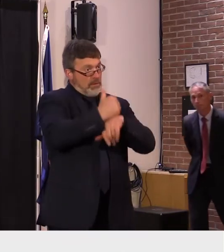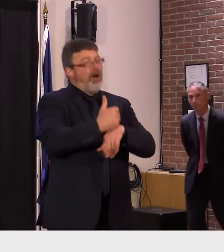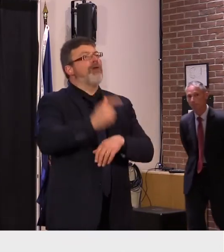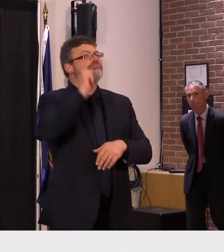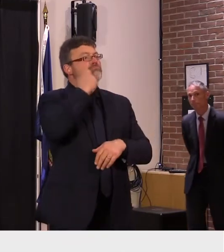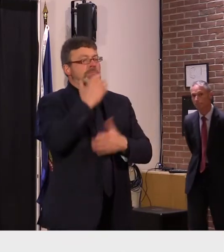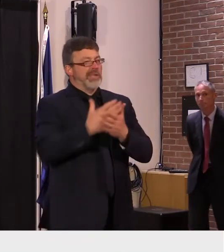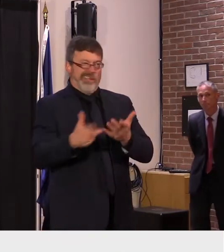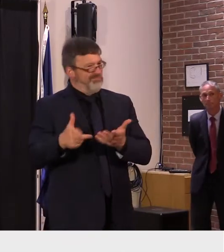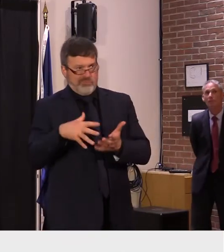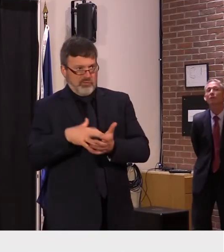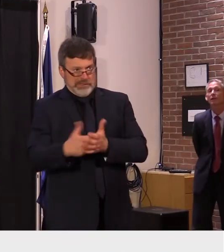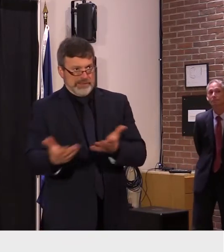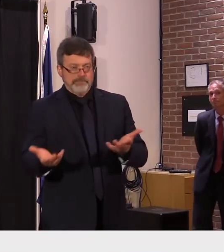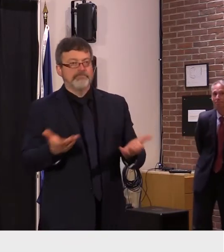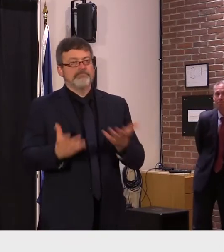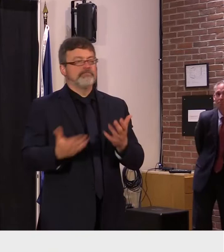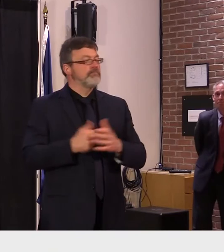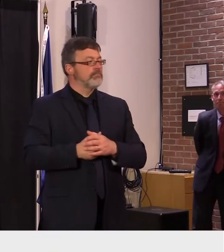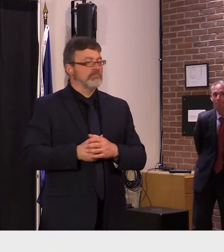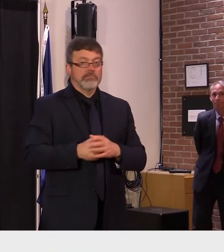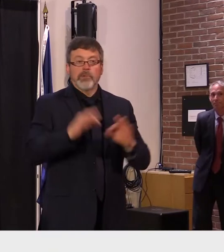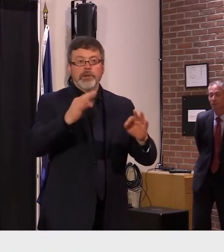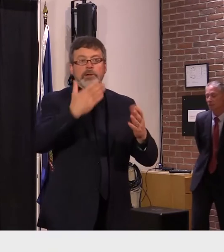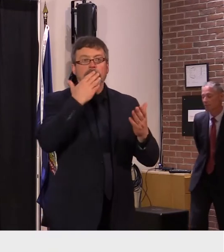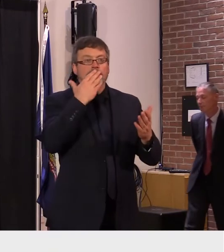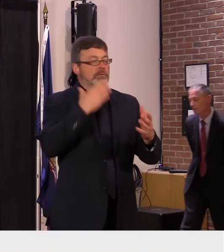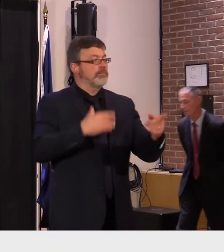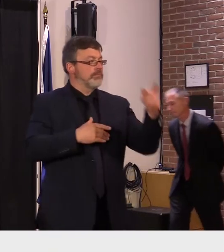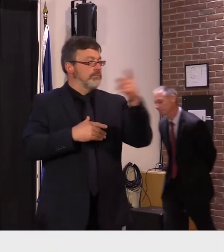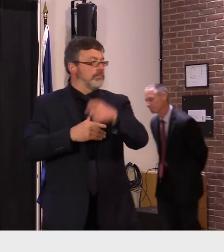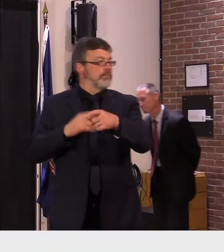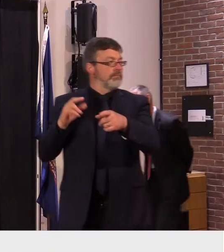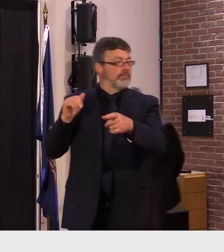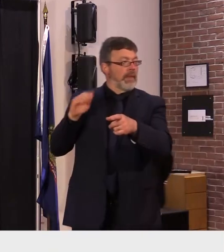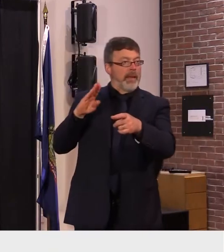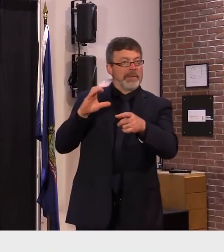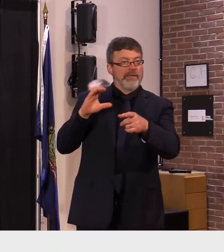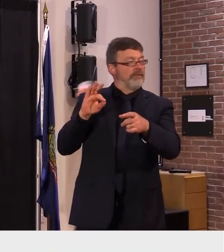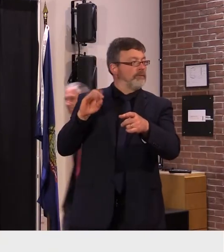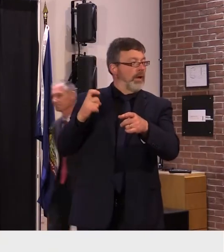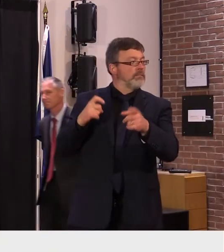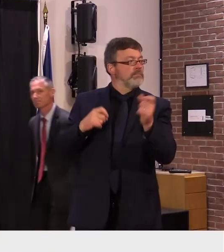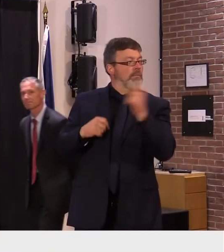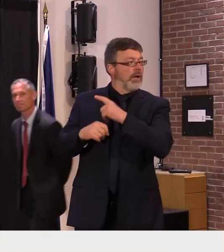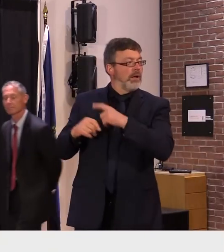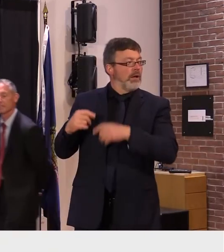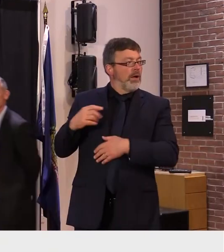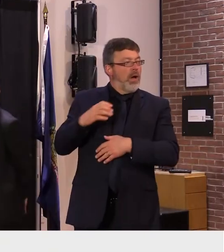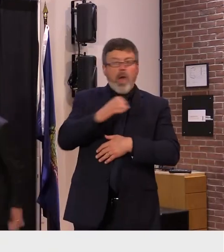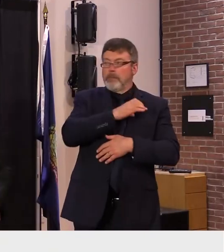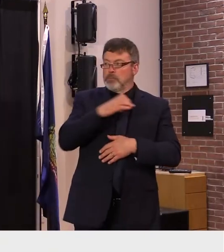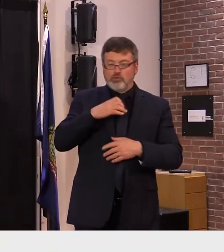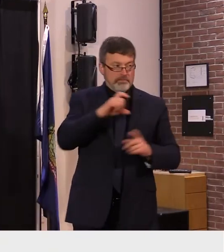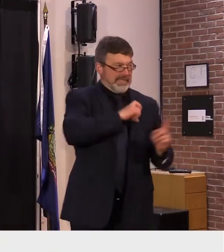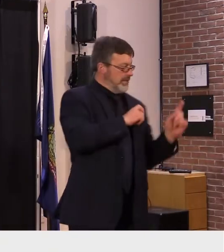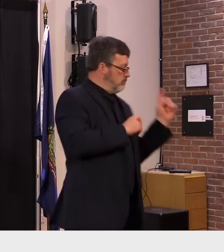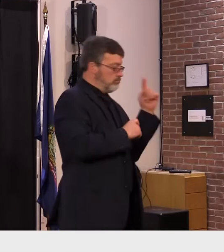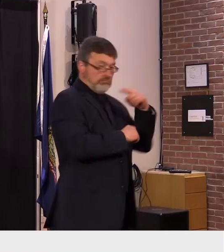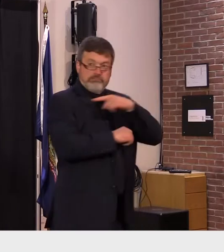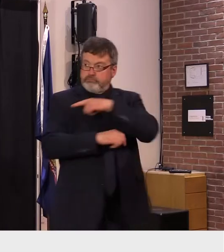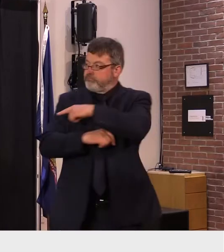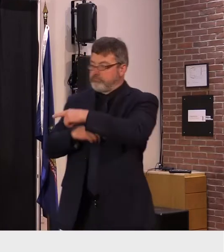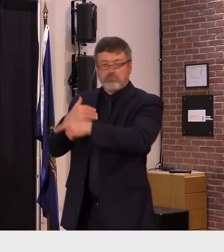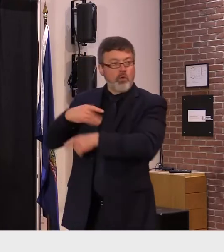question oh you want to go sorry no it's another question um you can talk about this yeah i'll be